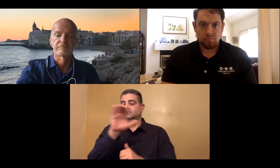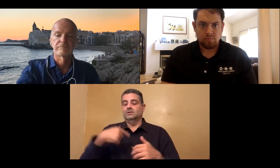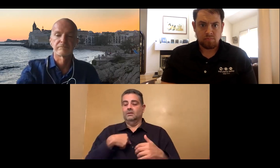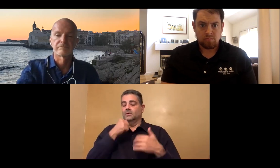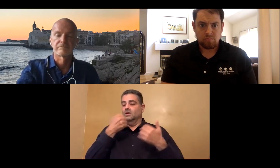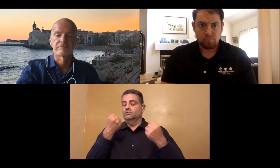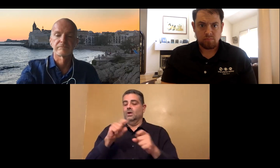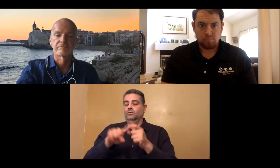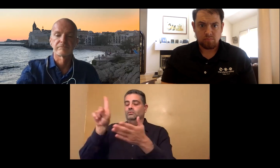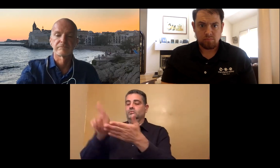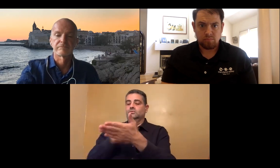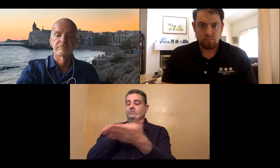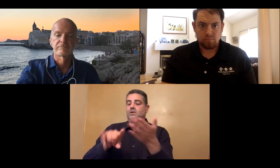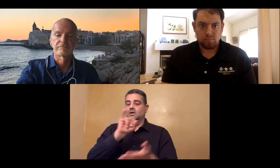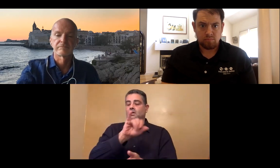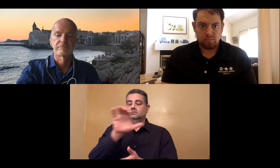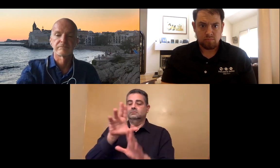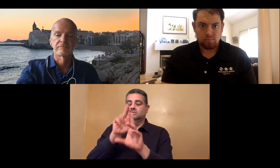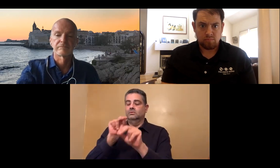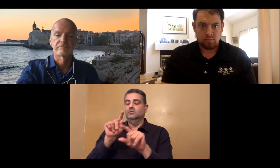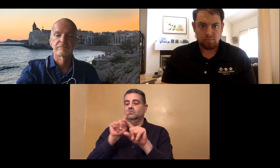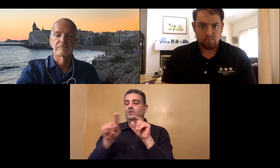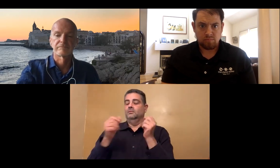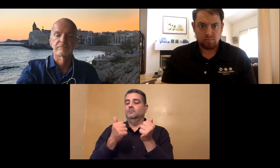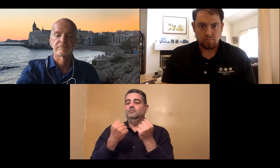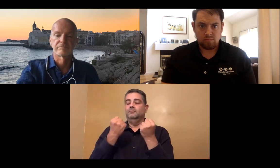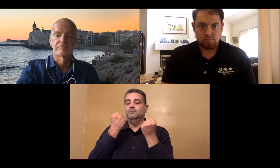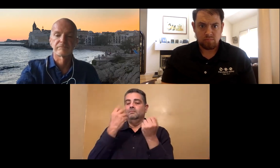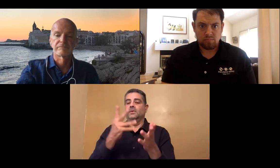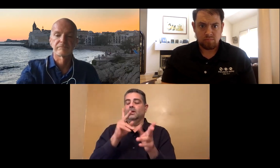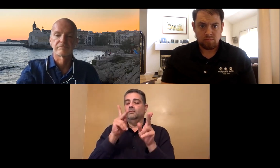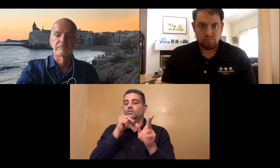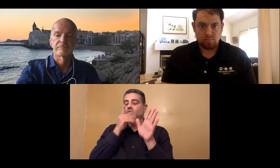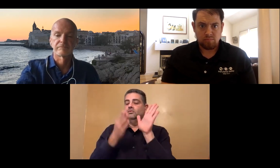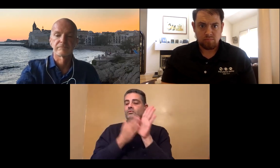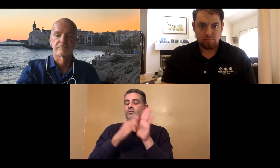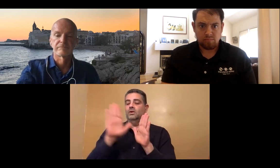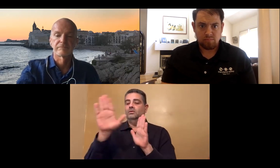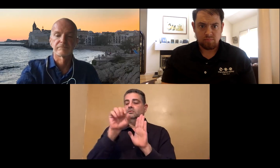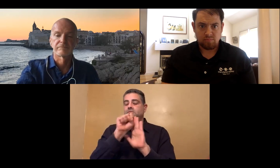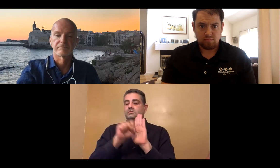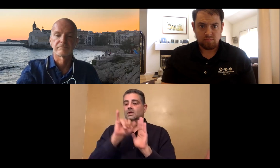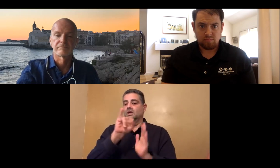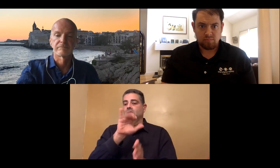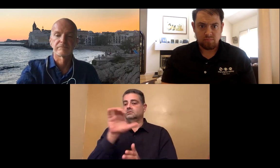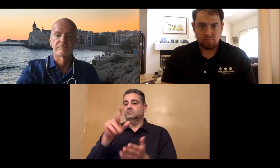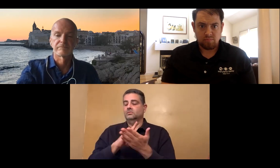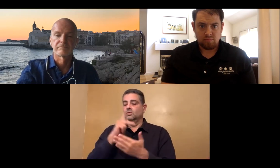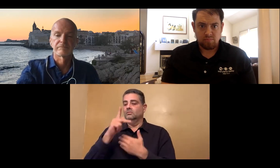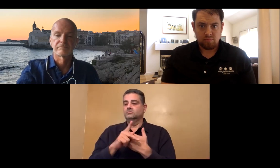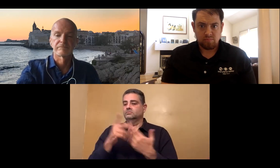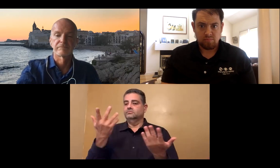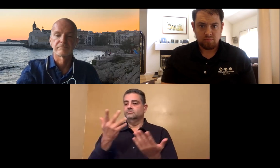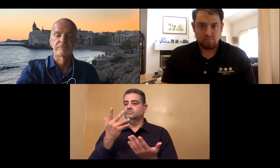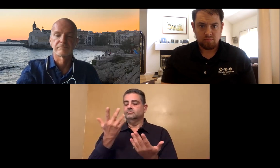Another challenge that the ICC faces, and I don't mean to criticize ICC, but the many